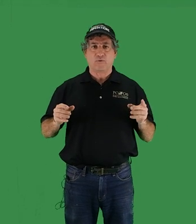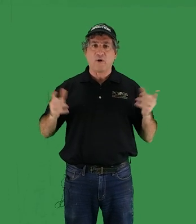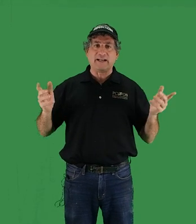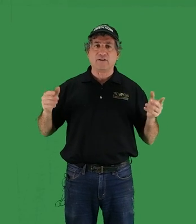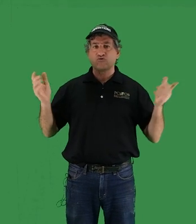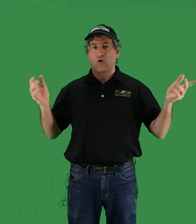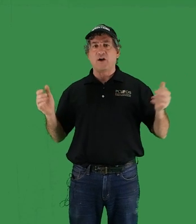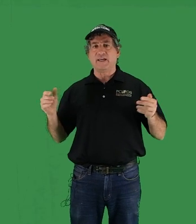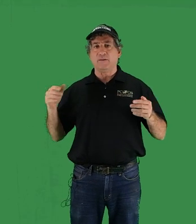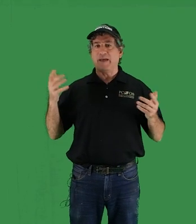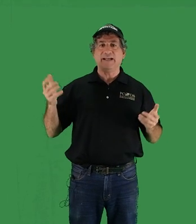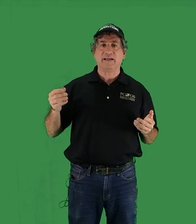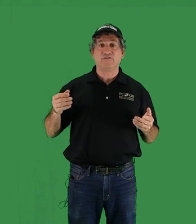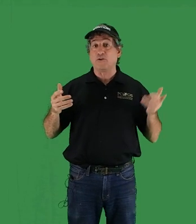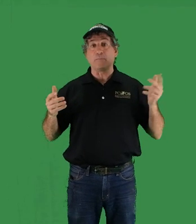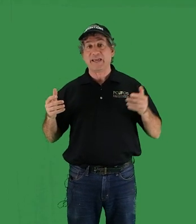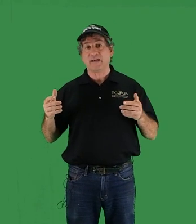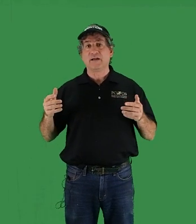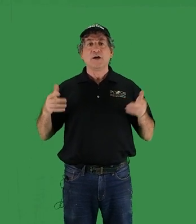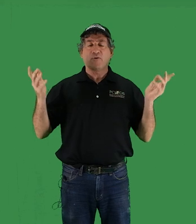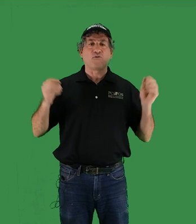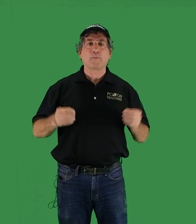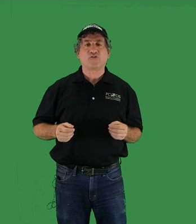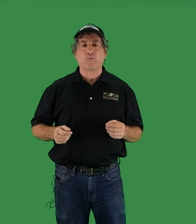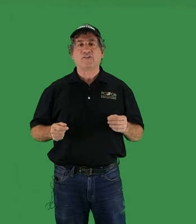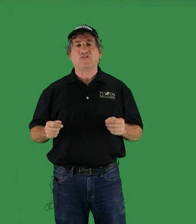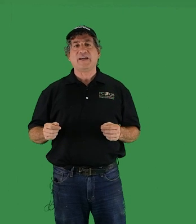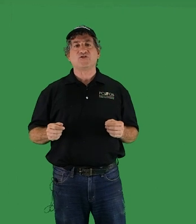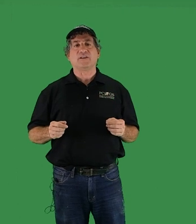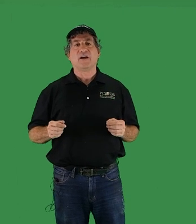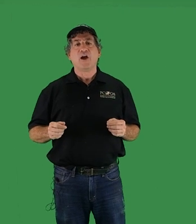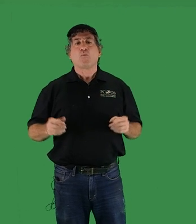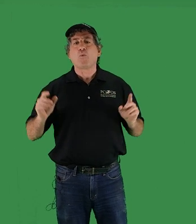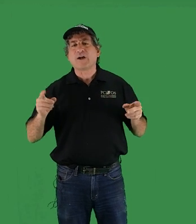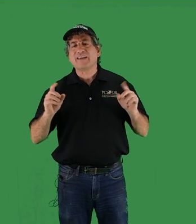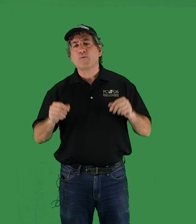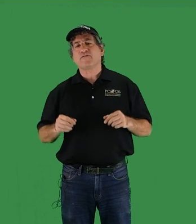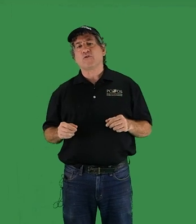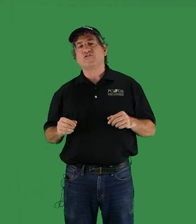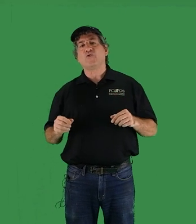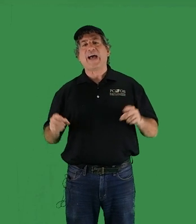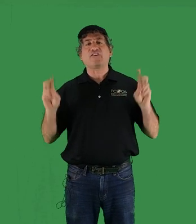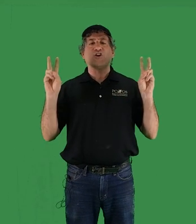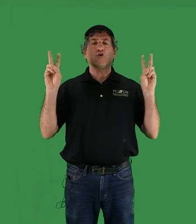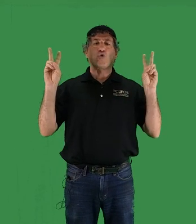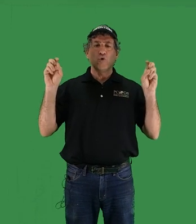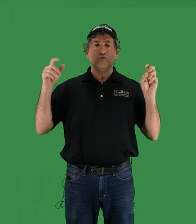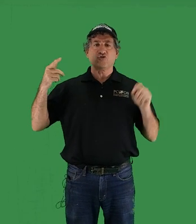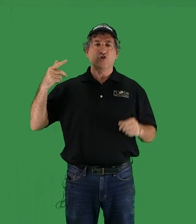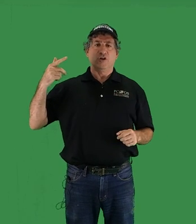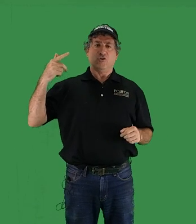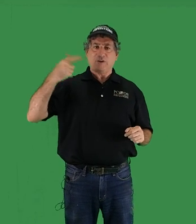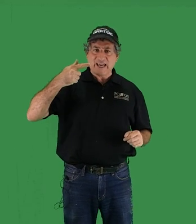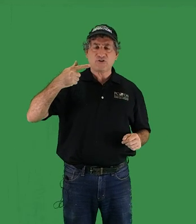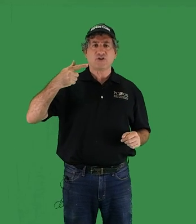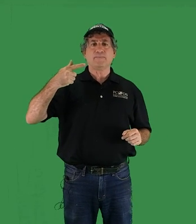writing, drawing, and painting, filmmaking, performance, or presentation, were what he referred to as grooch, gradation,